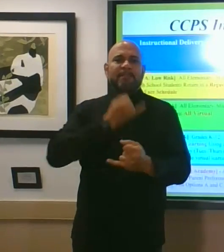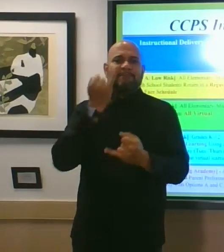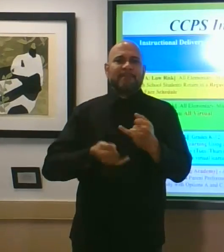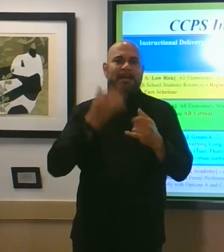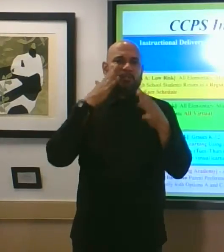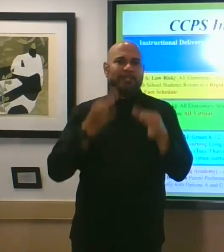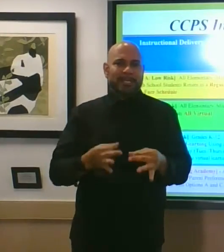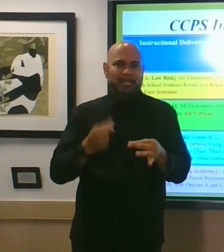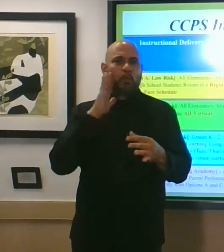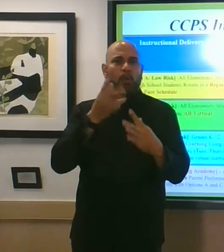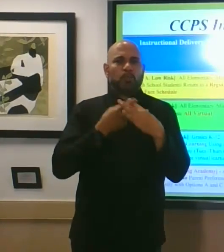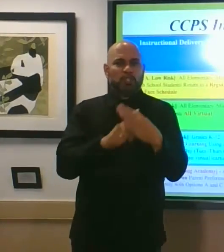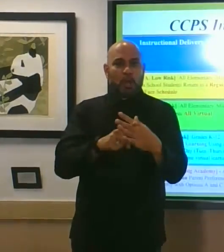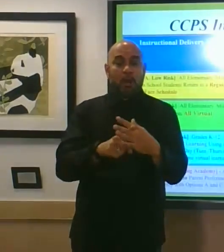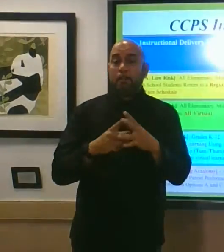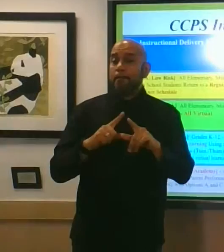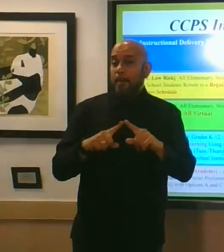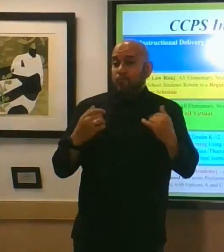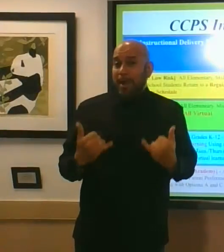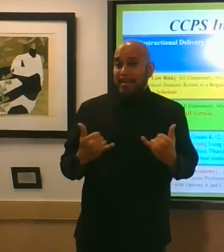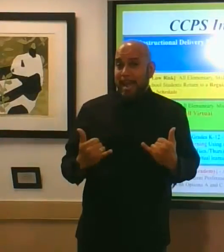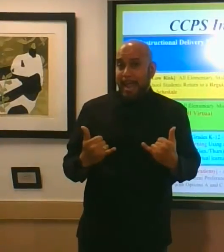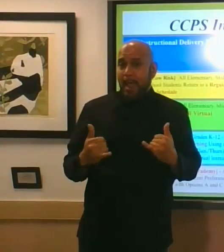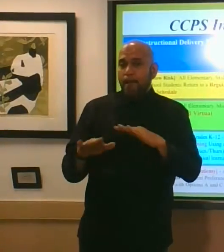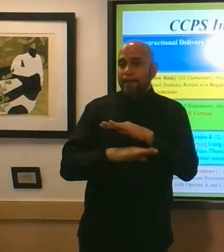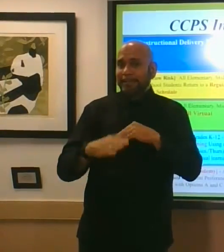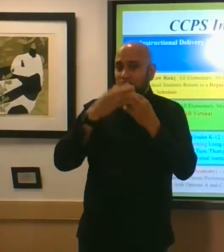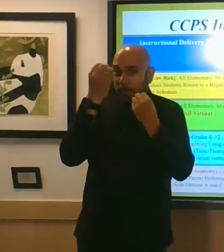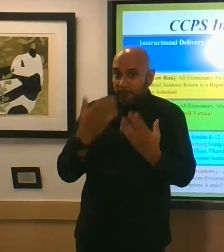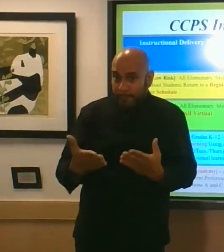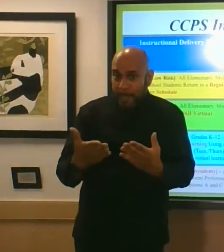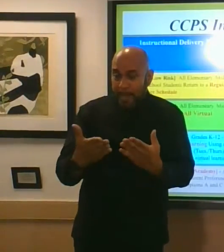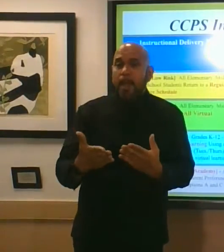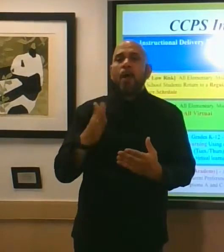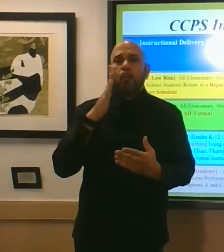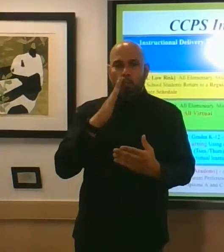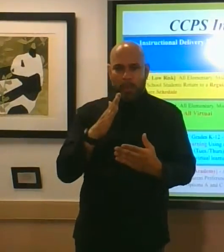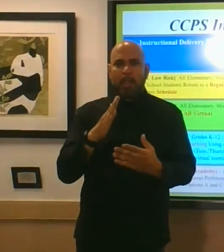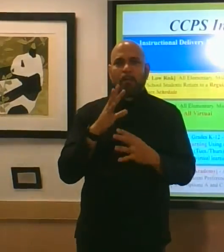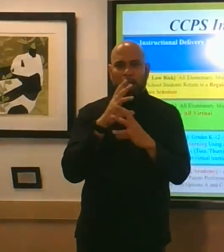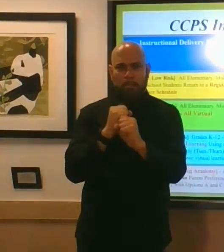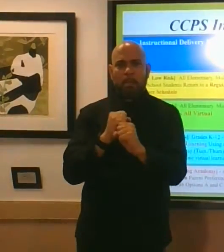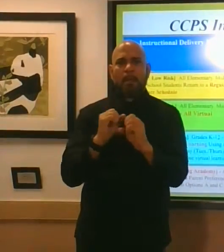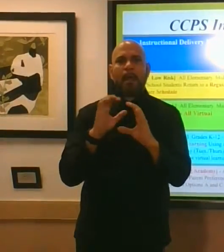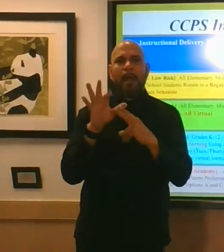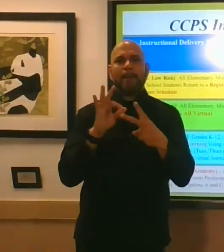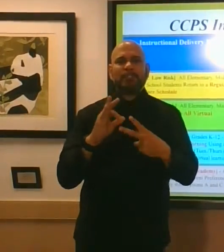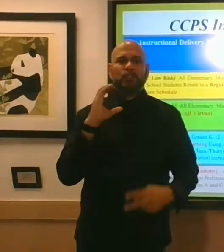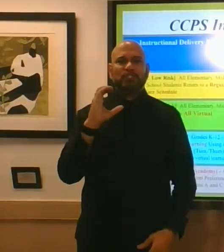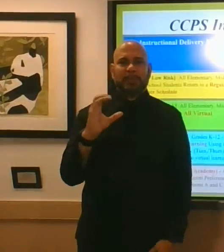we will start with but right now based on the data we're leaning toward option c